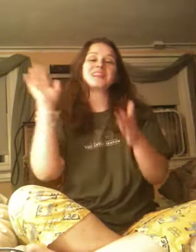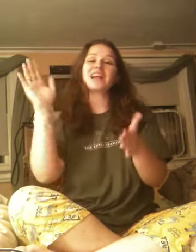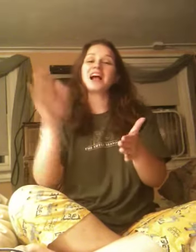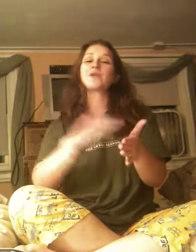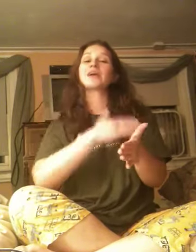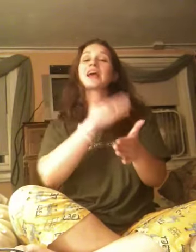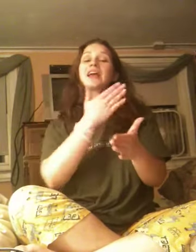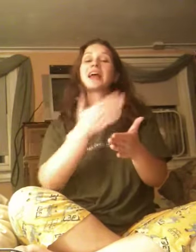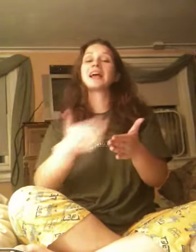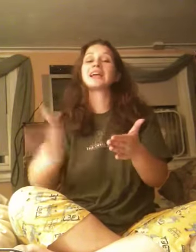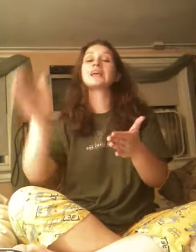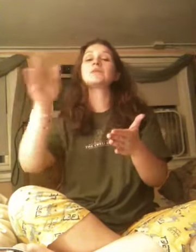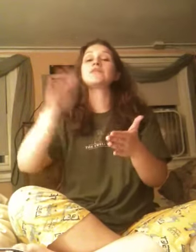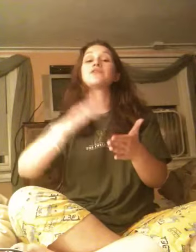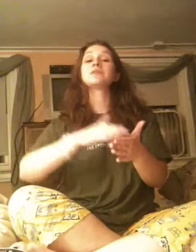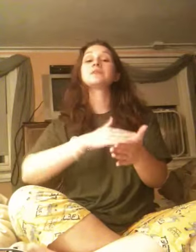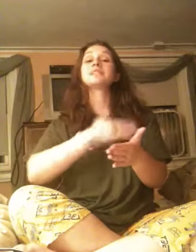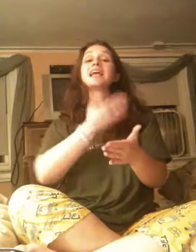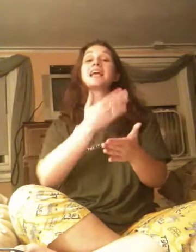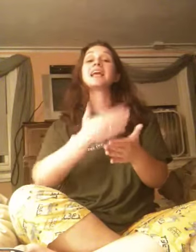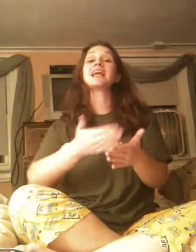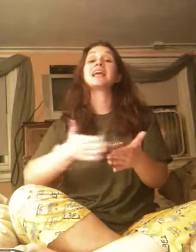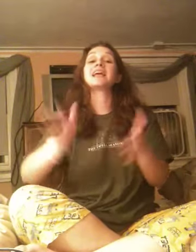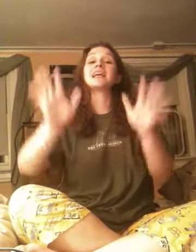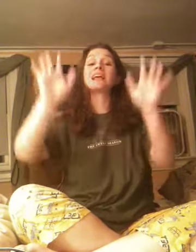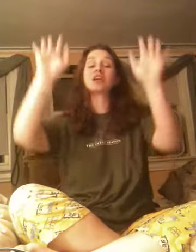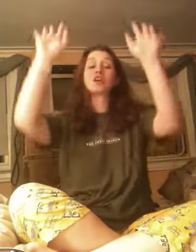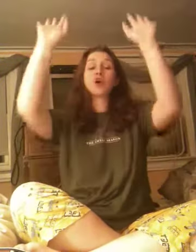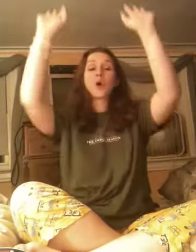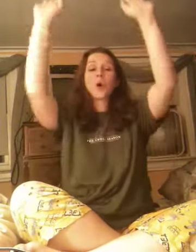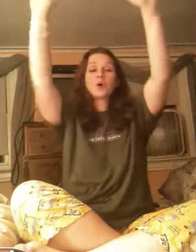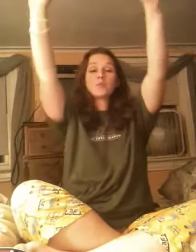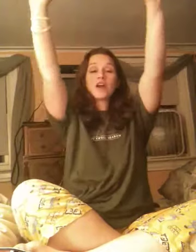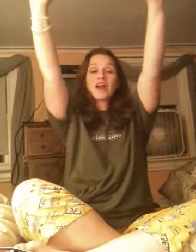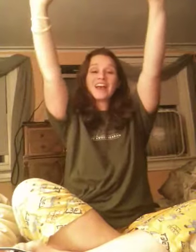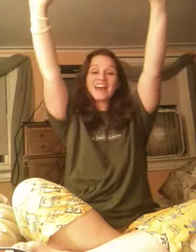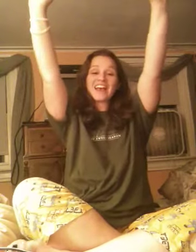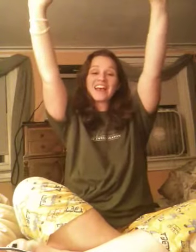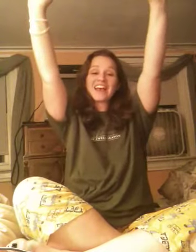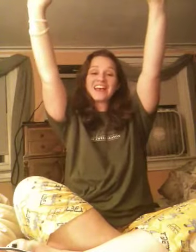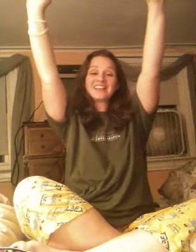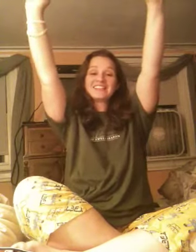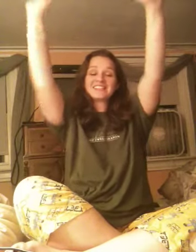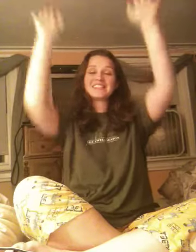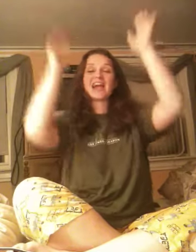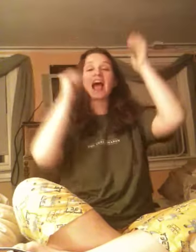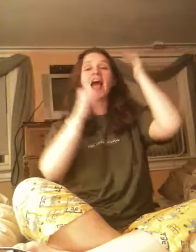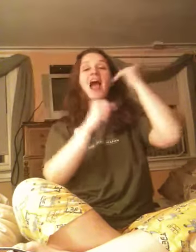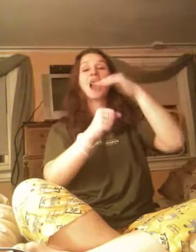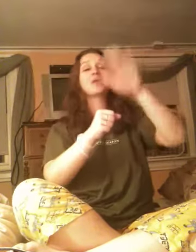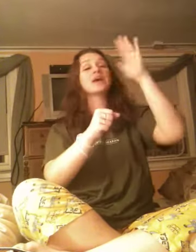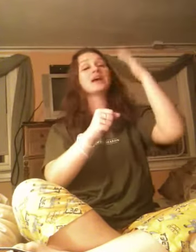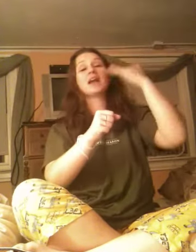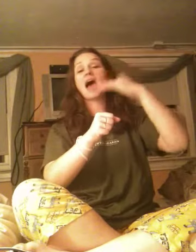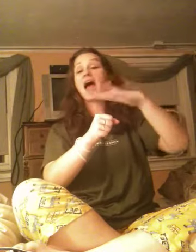How can I keep from singing your praise? How can I